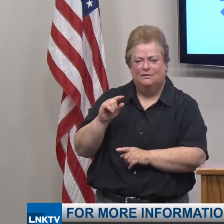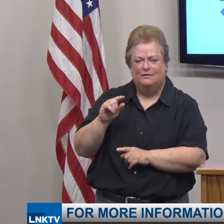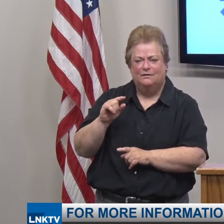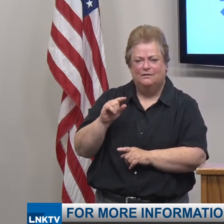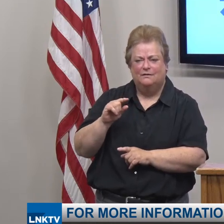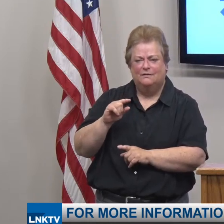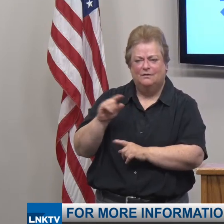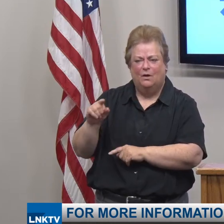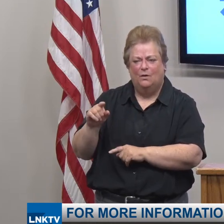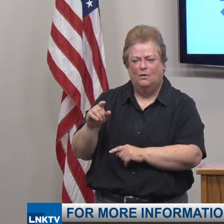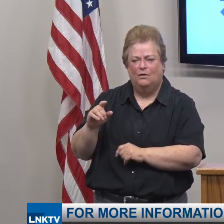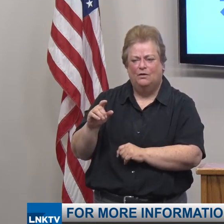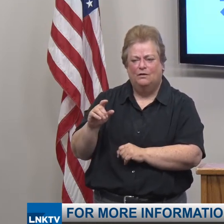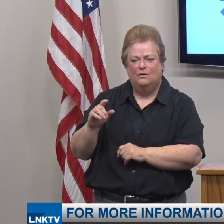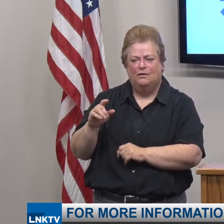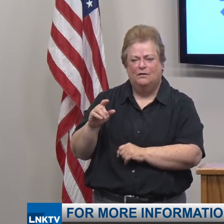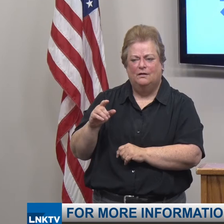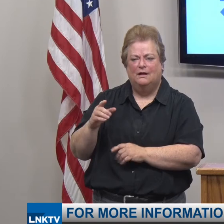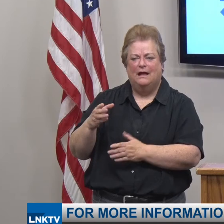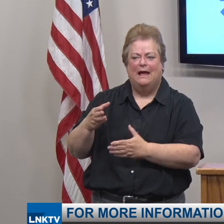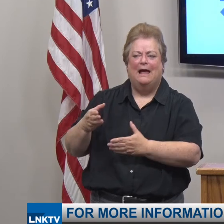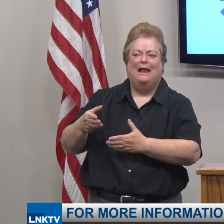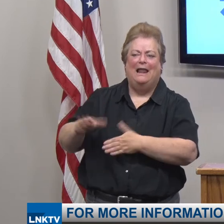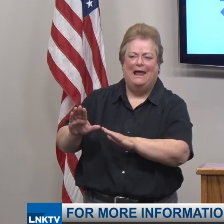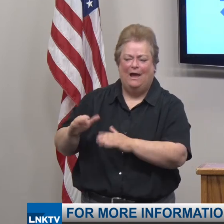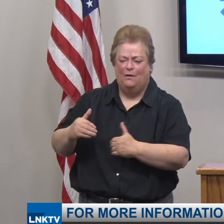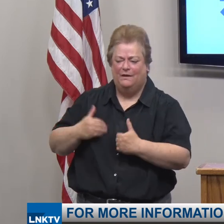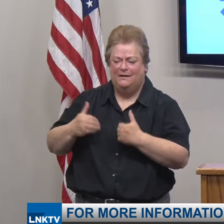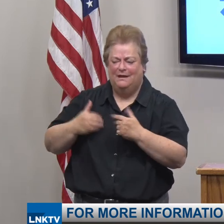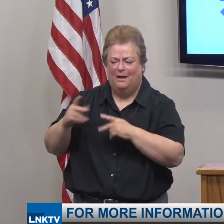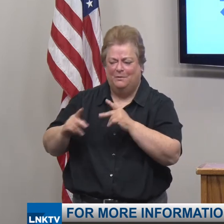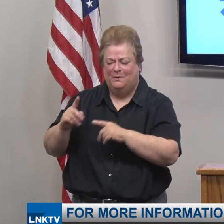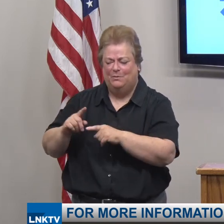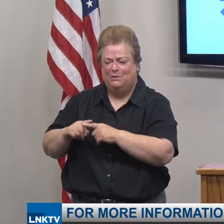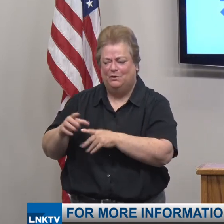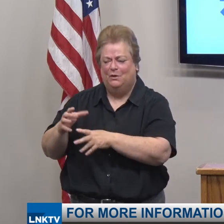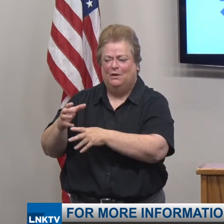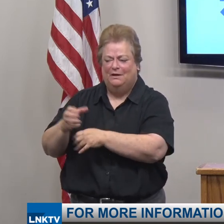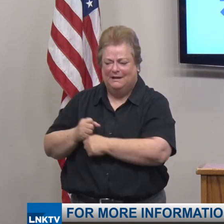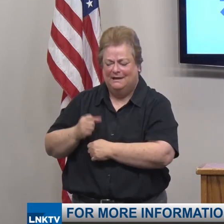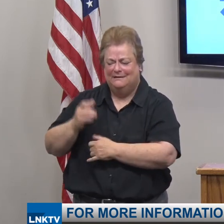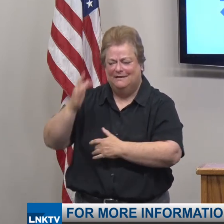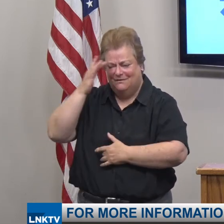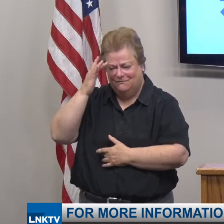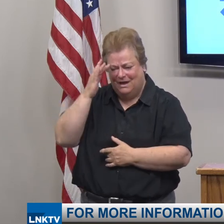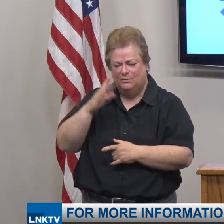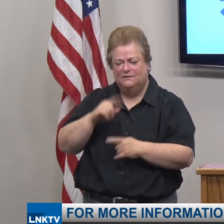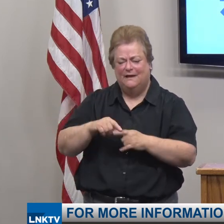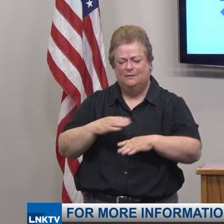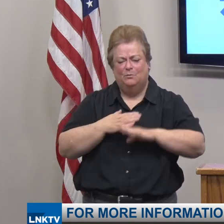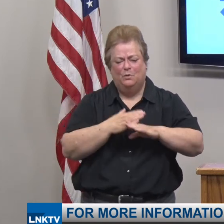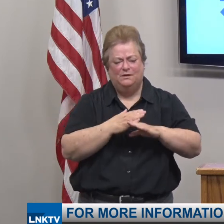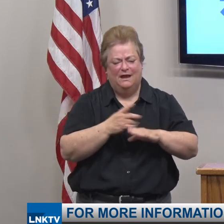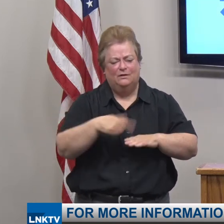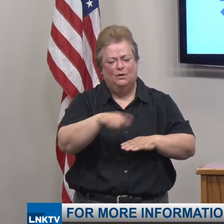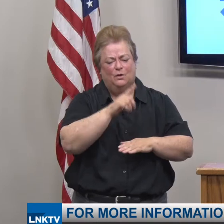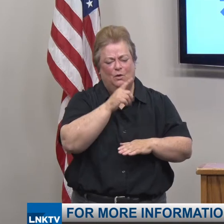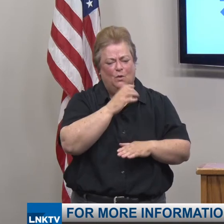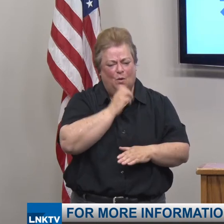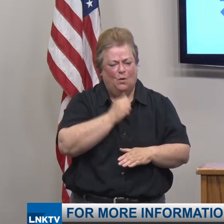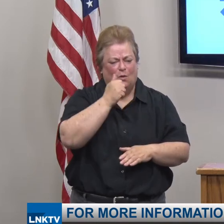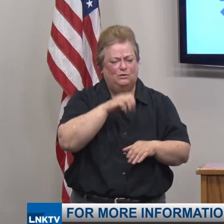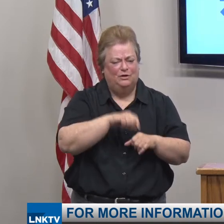to, you know, catch this virus and then just protect those that are vulnerable, like long term care facilities?